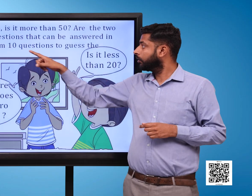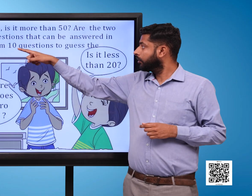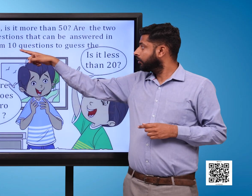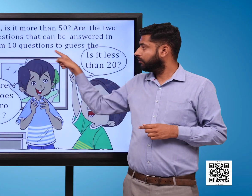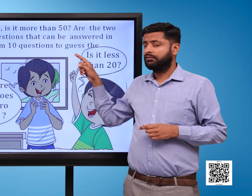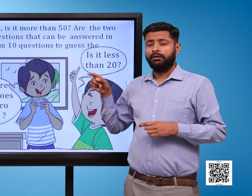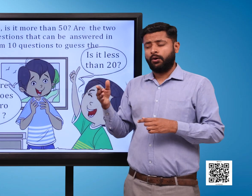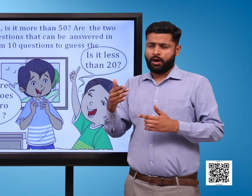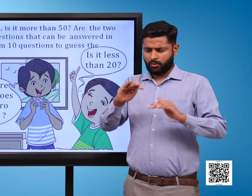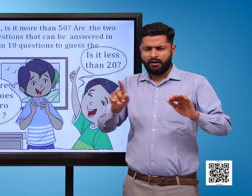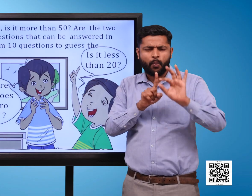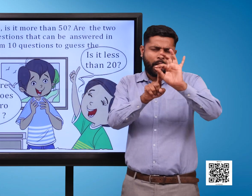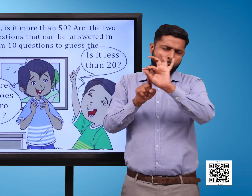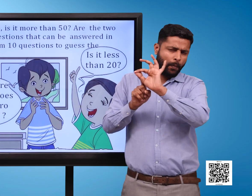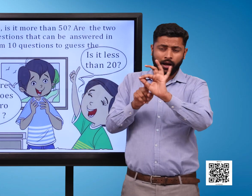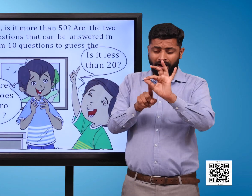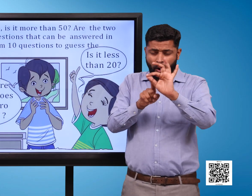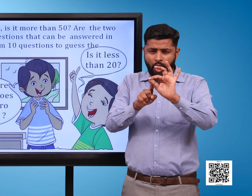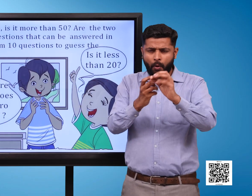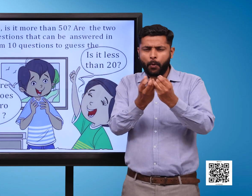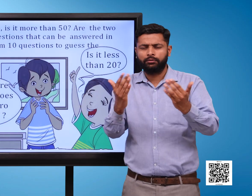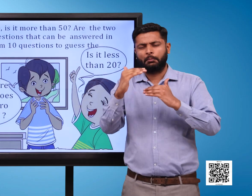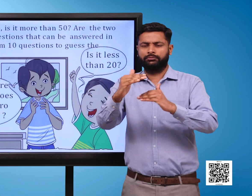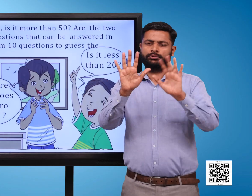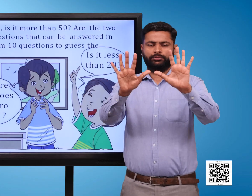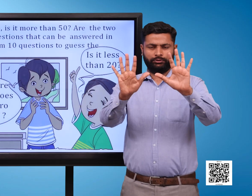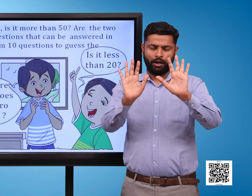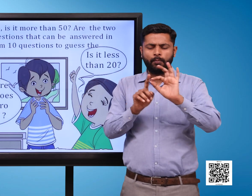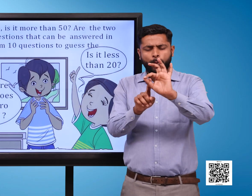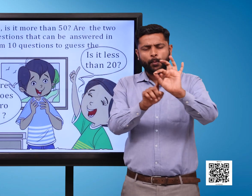They can ask maximum 10 questions to guess the number